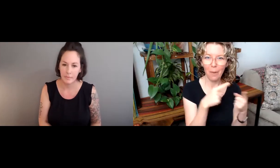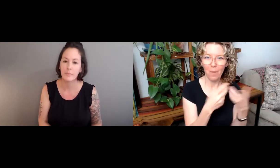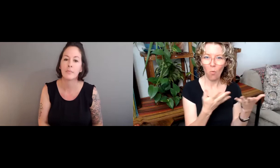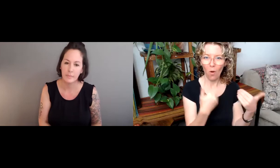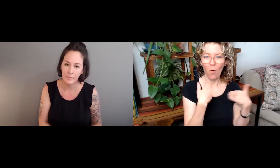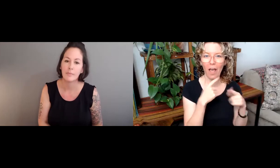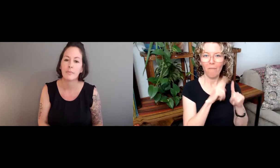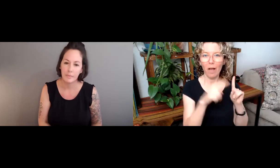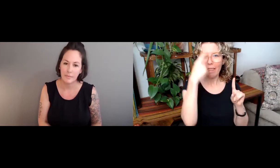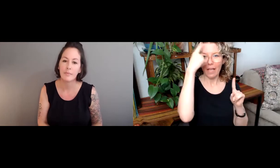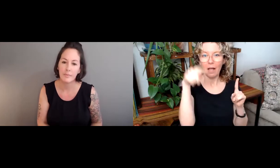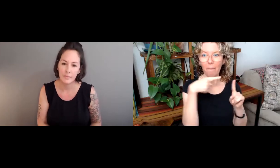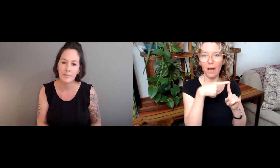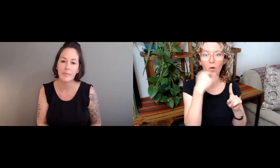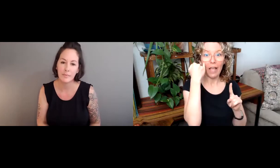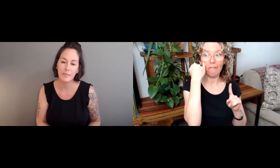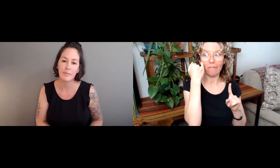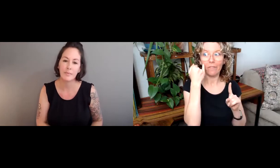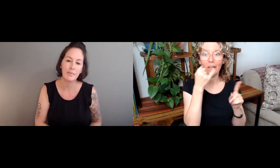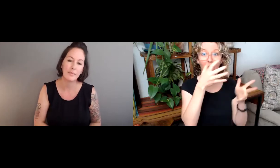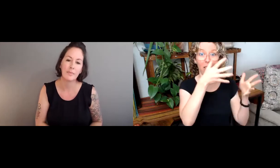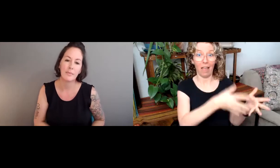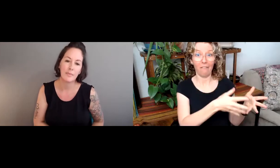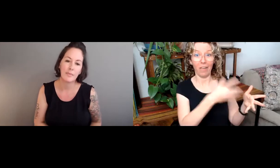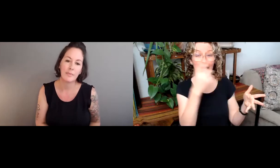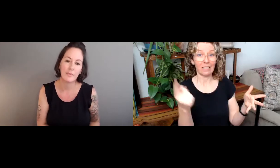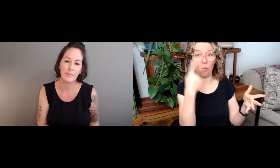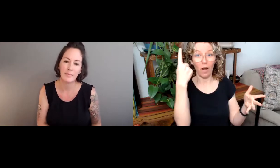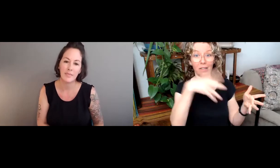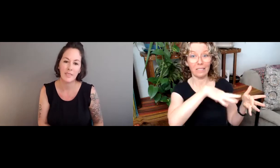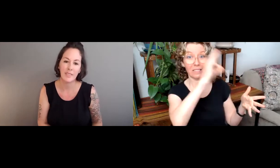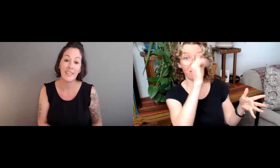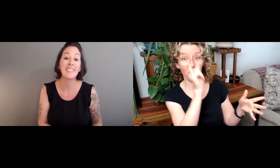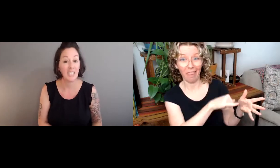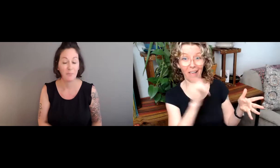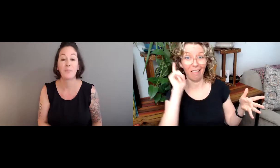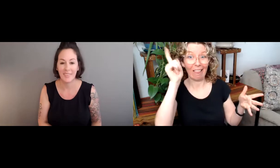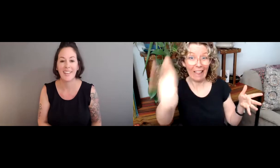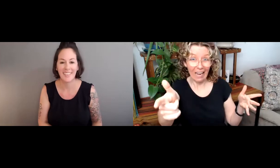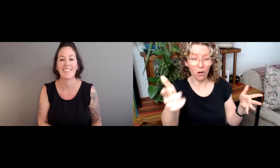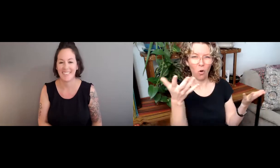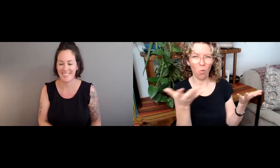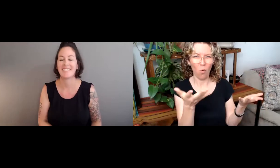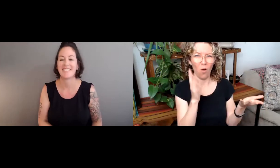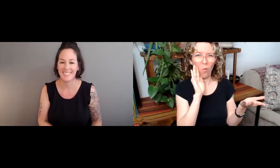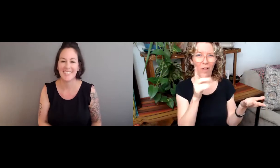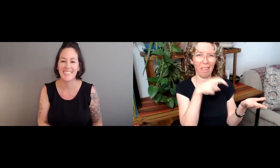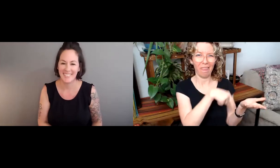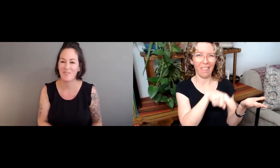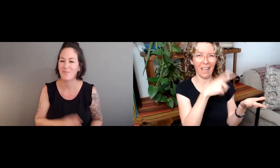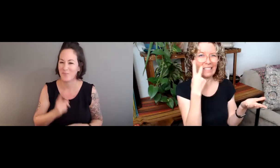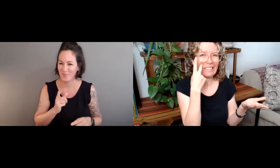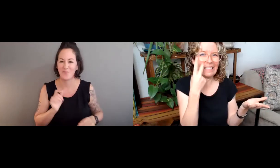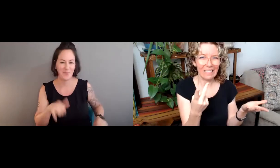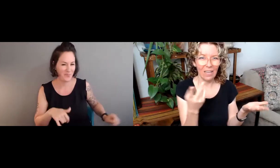people who need to have your data tagged and annotated so that it's usable for them as well. You want to have your